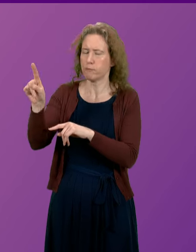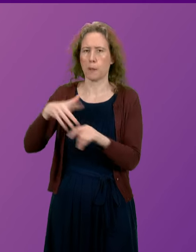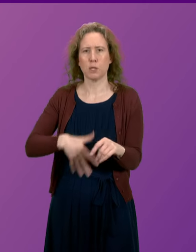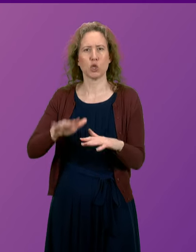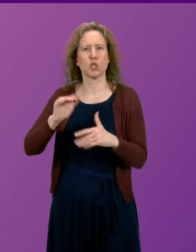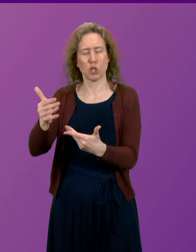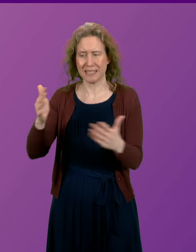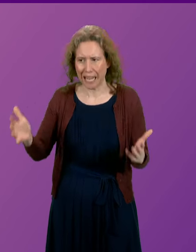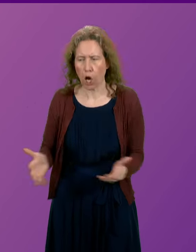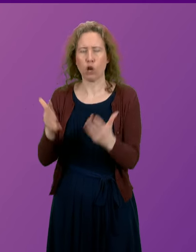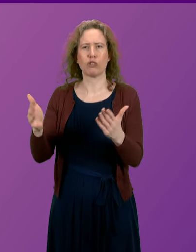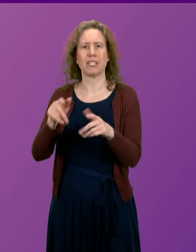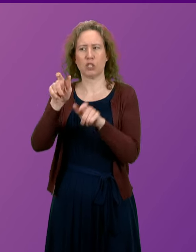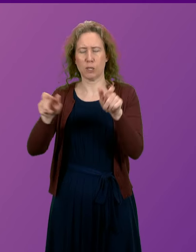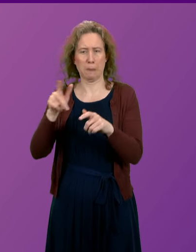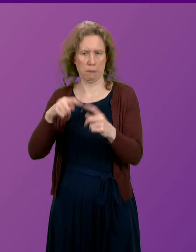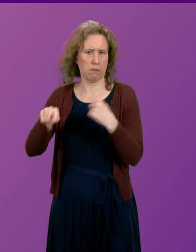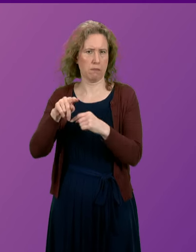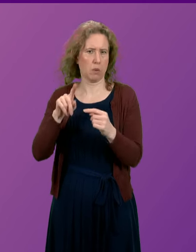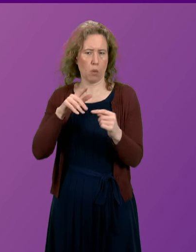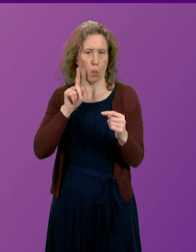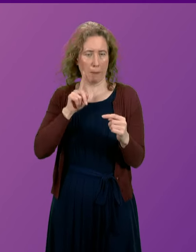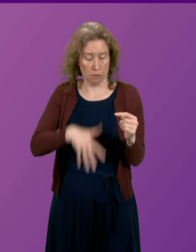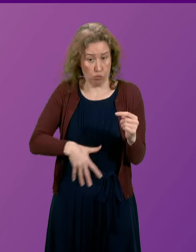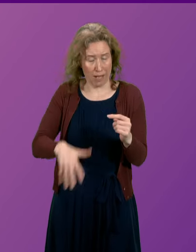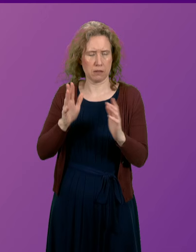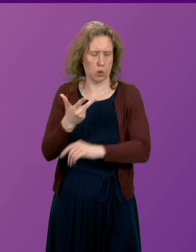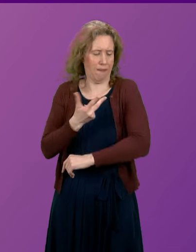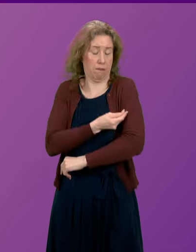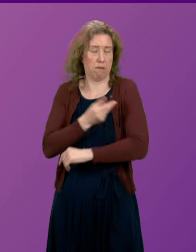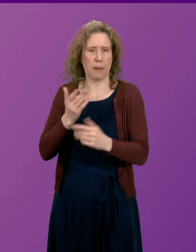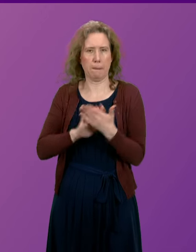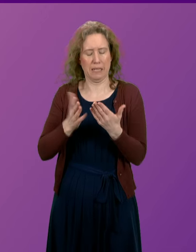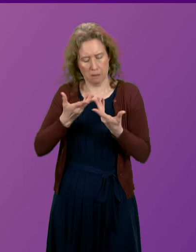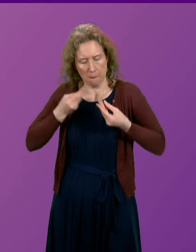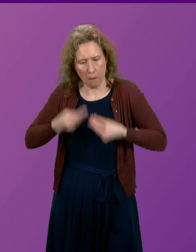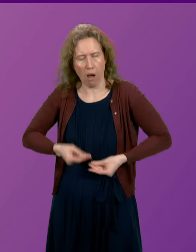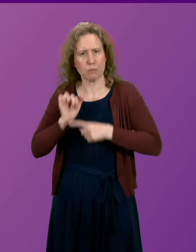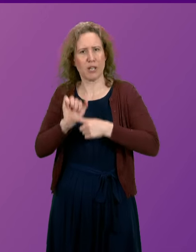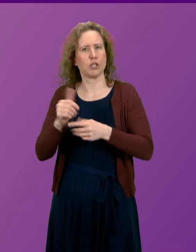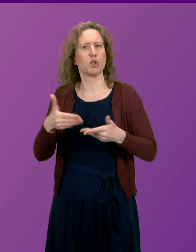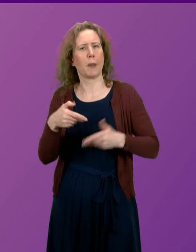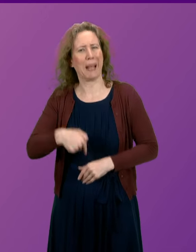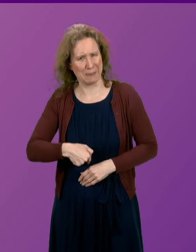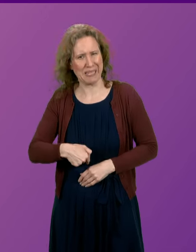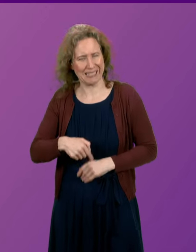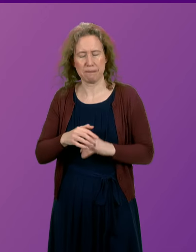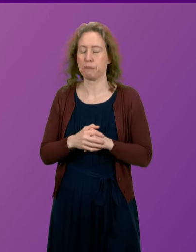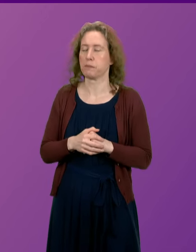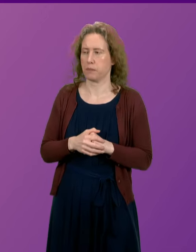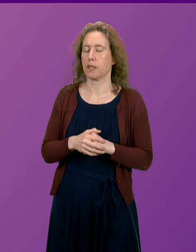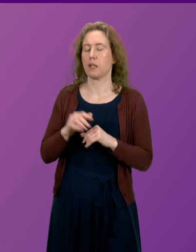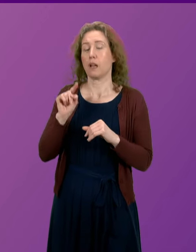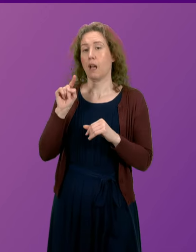and promote pertussis vaccination for pregnant women to do exactly as Mr Dorris has asked me to commit to.